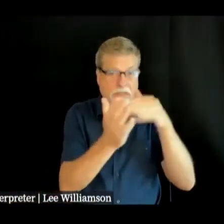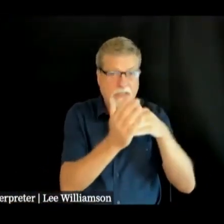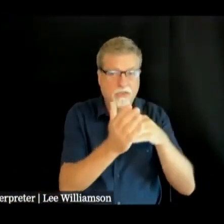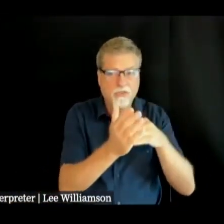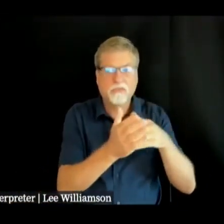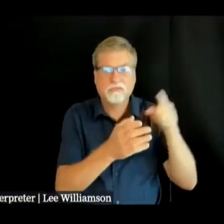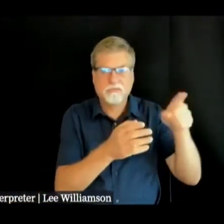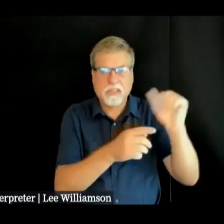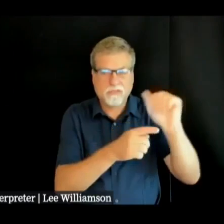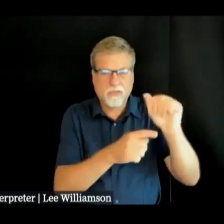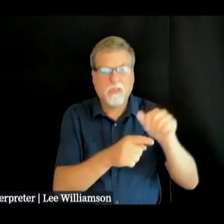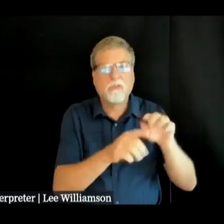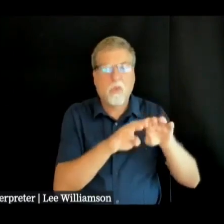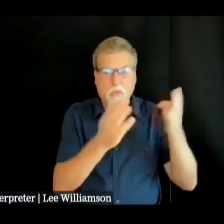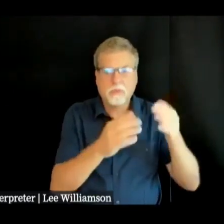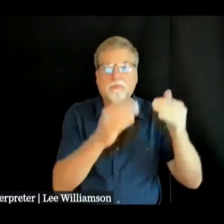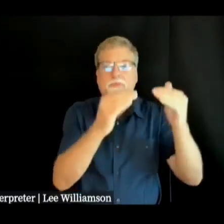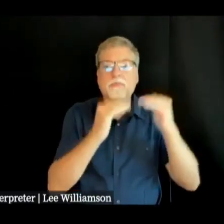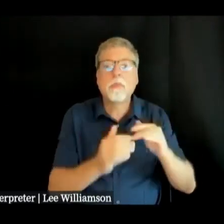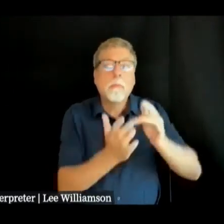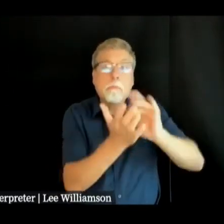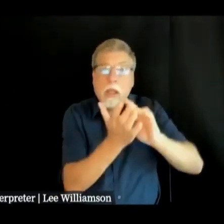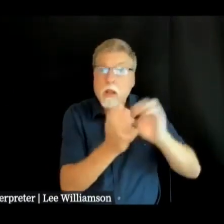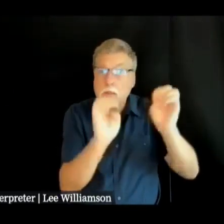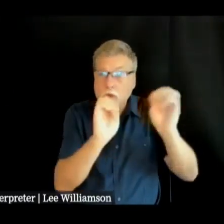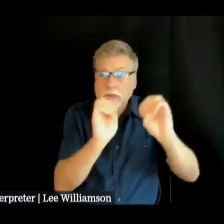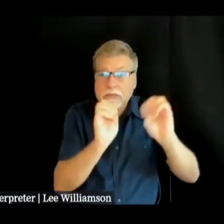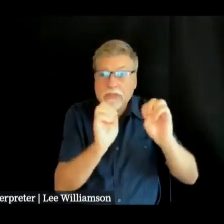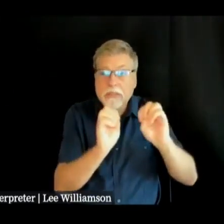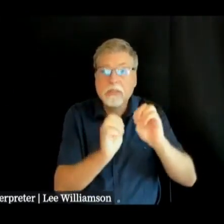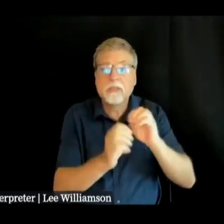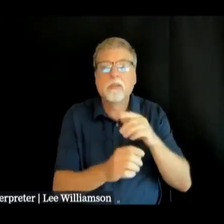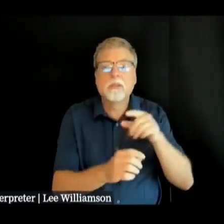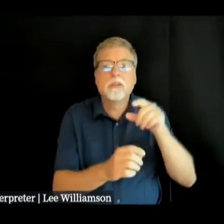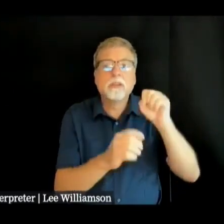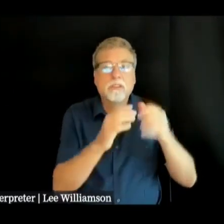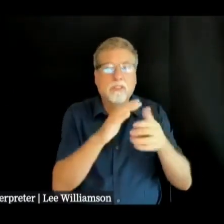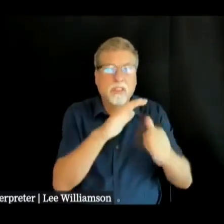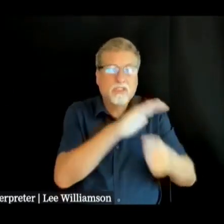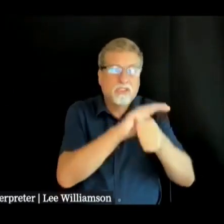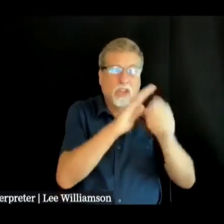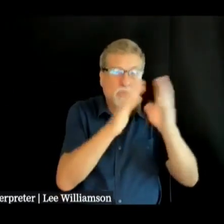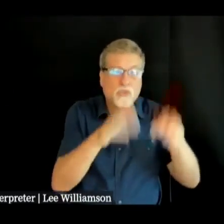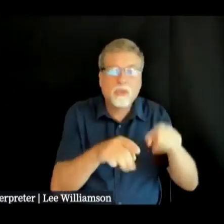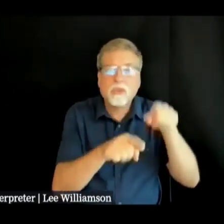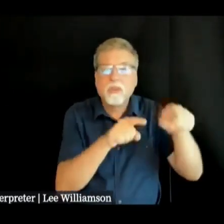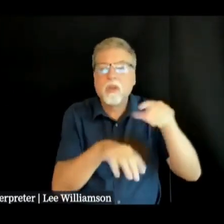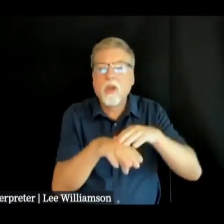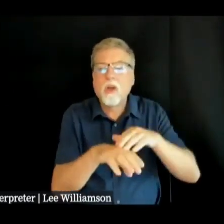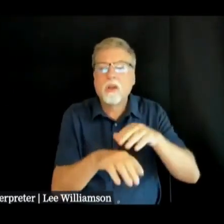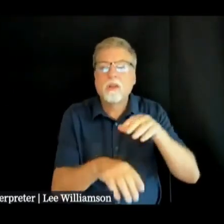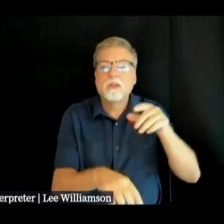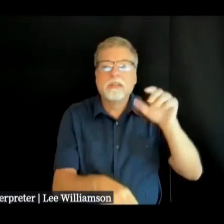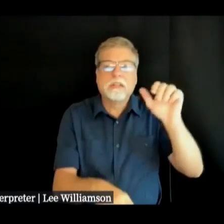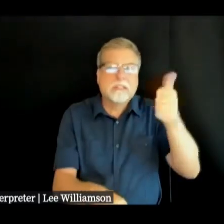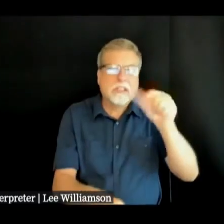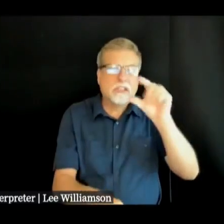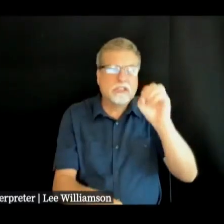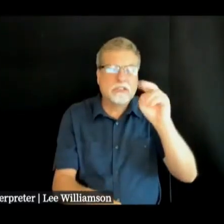this is for individuals that that are dependent on medical equipment that are is located at 10 Genevieve Circle